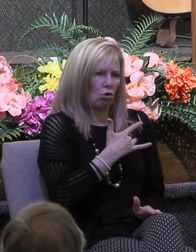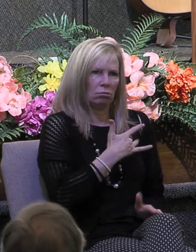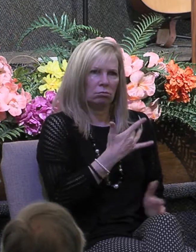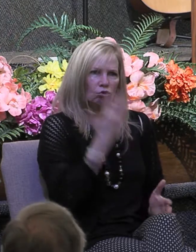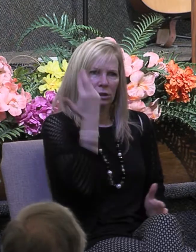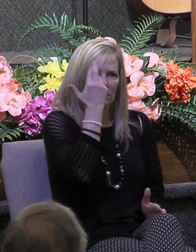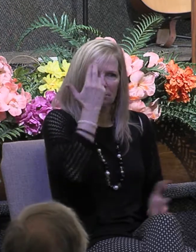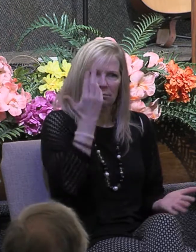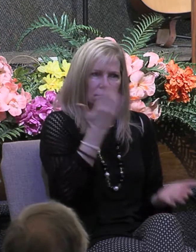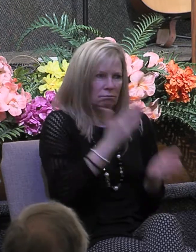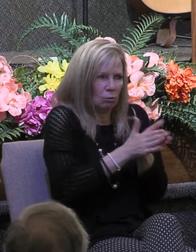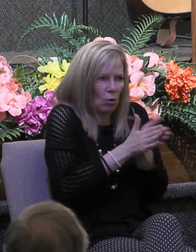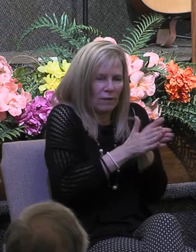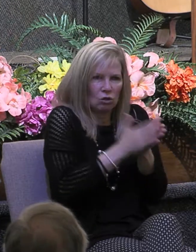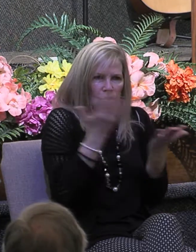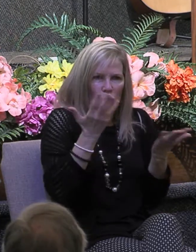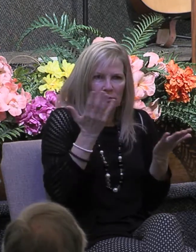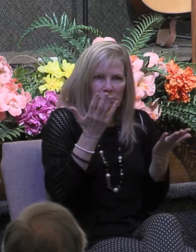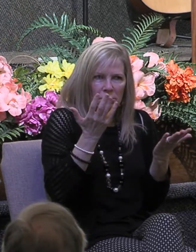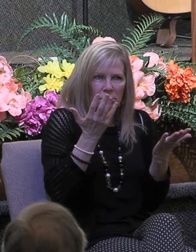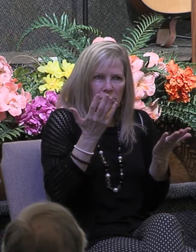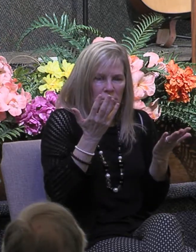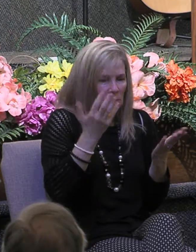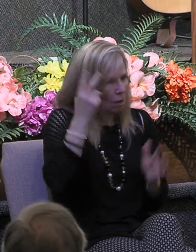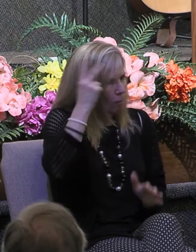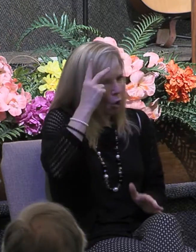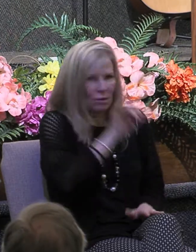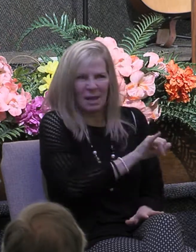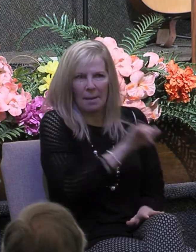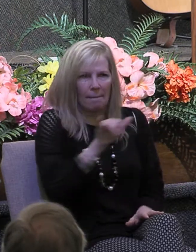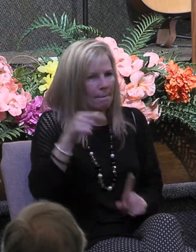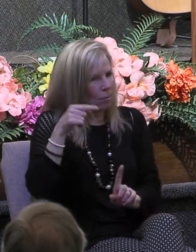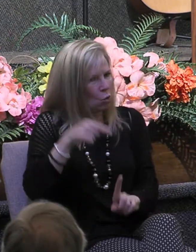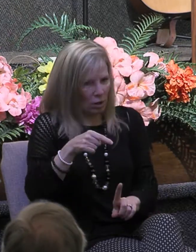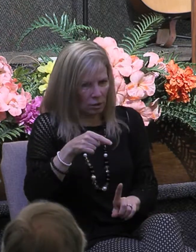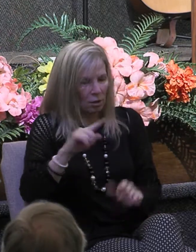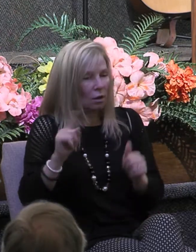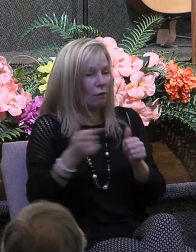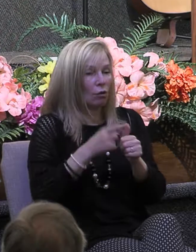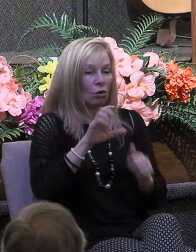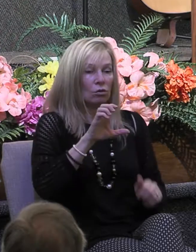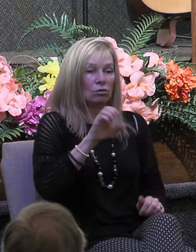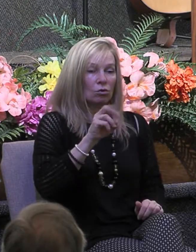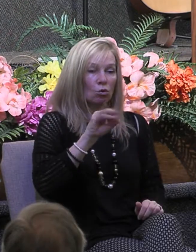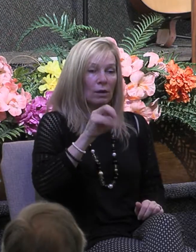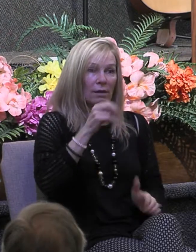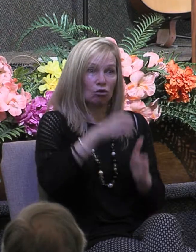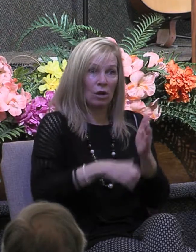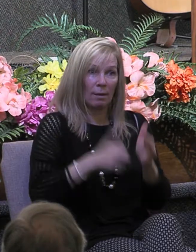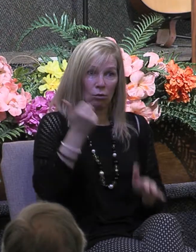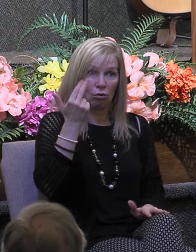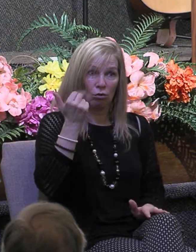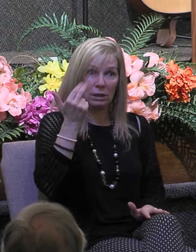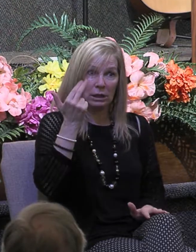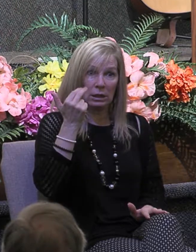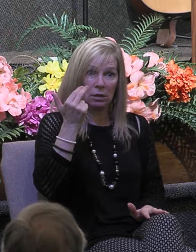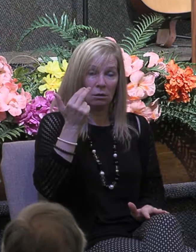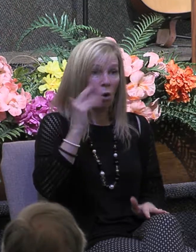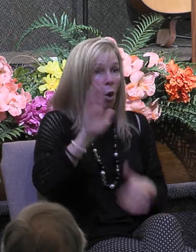it's the same point that Paul is making in 1 Corinthians 13 you can give away all of your money and possessions for